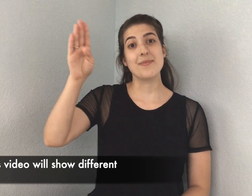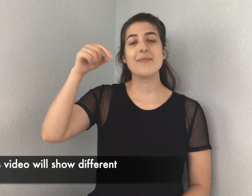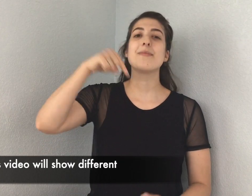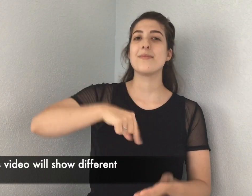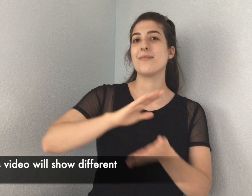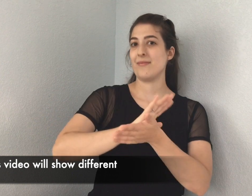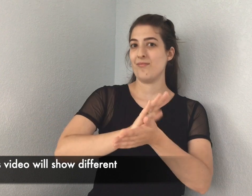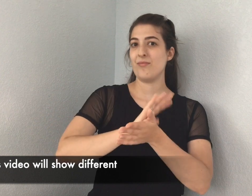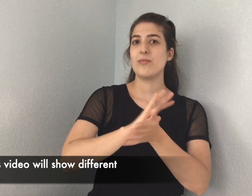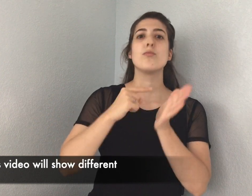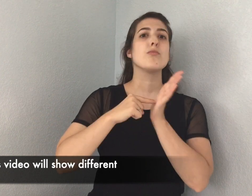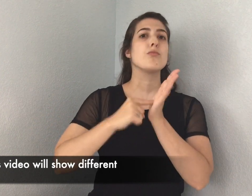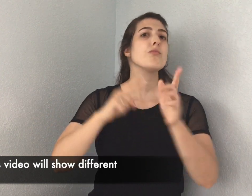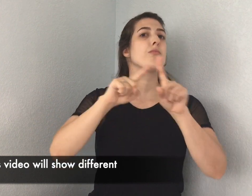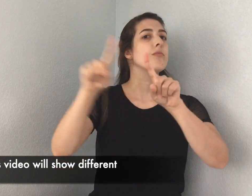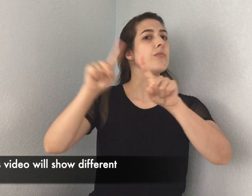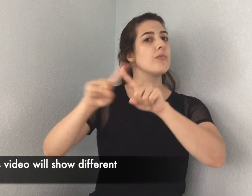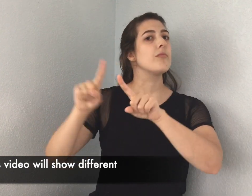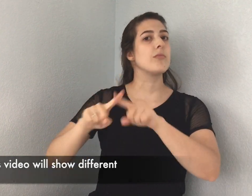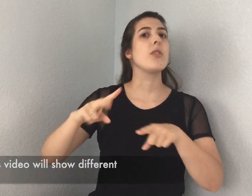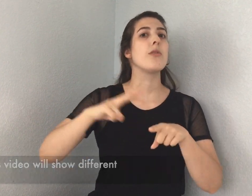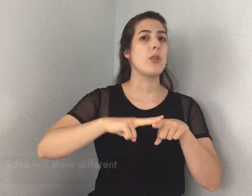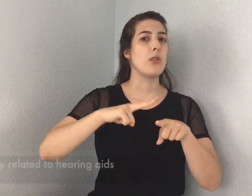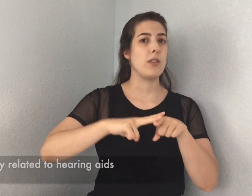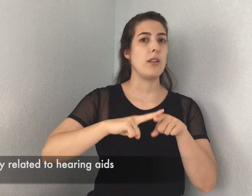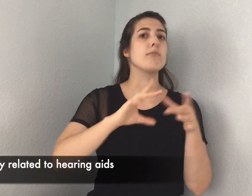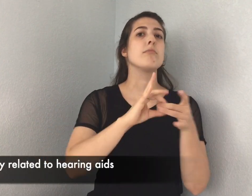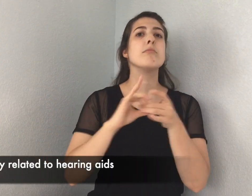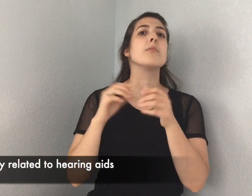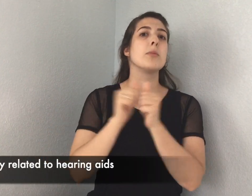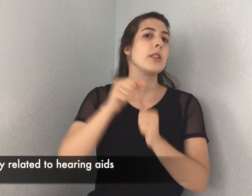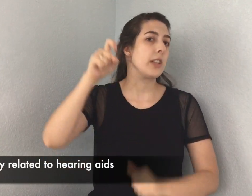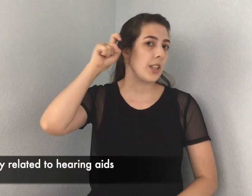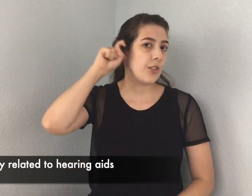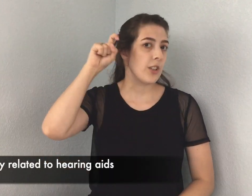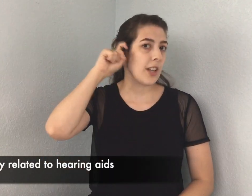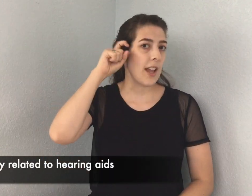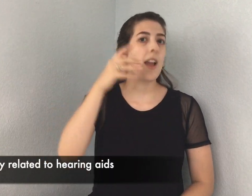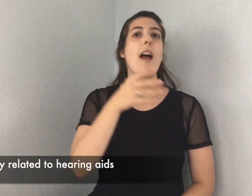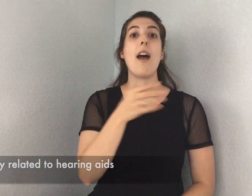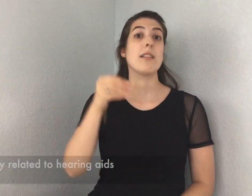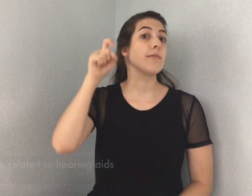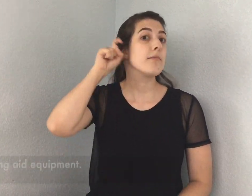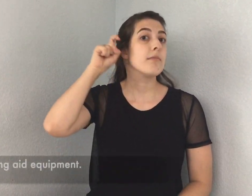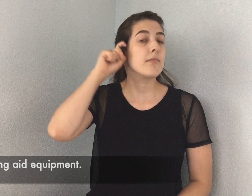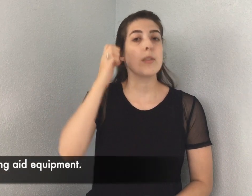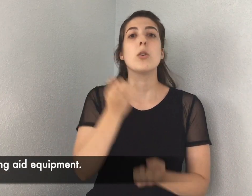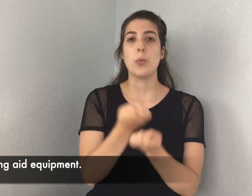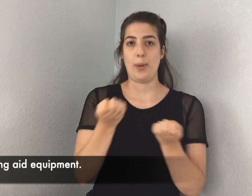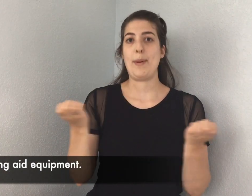Hello! This video will show different vocabulary related to hearing aids and hearing aid equipment.